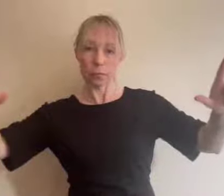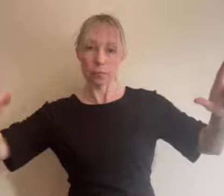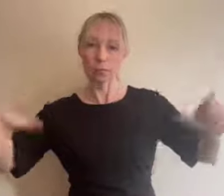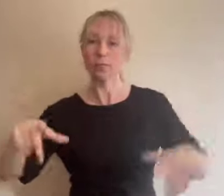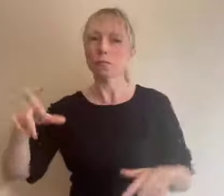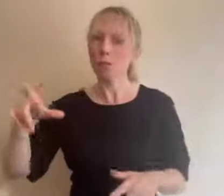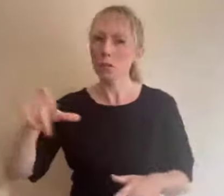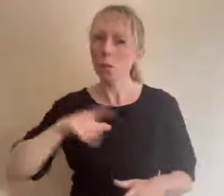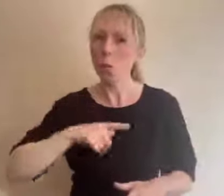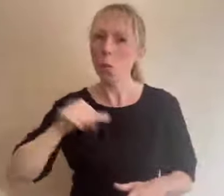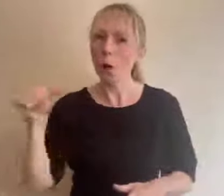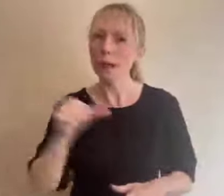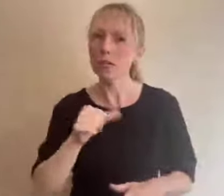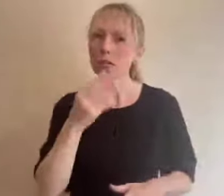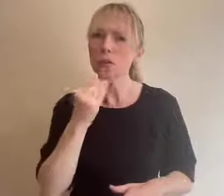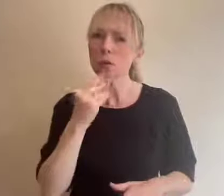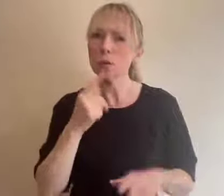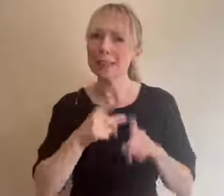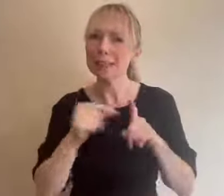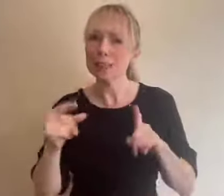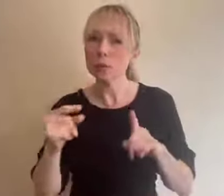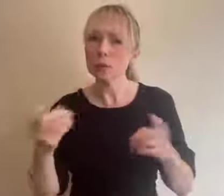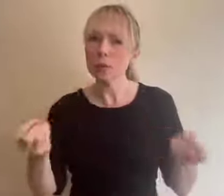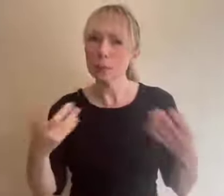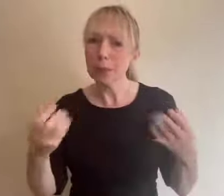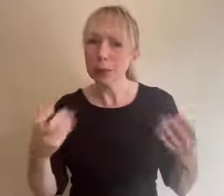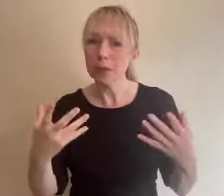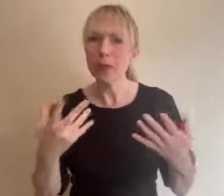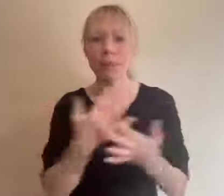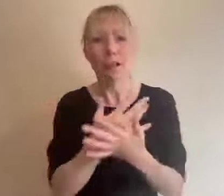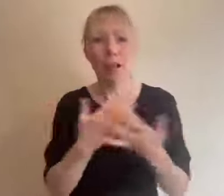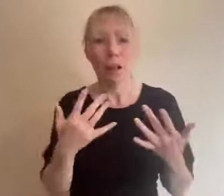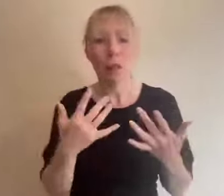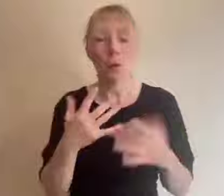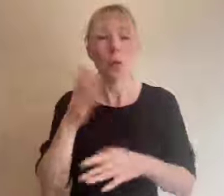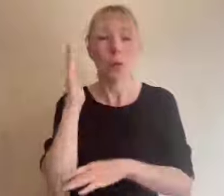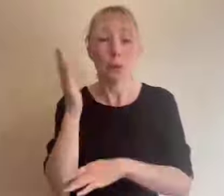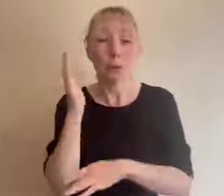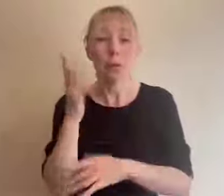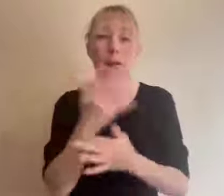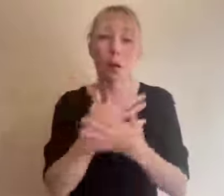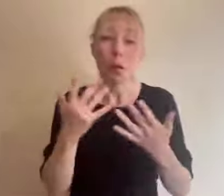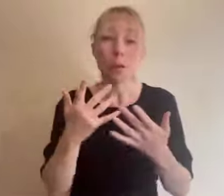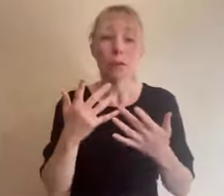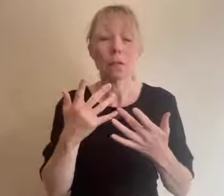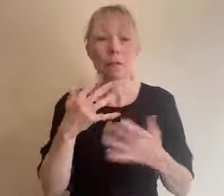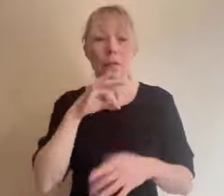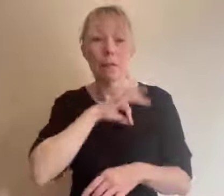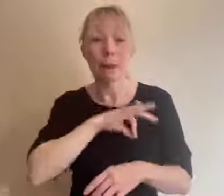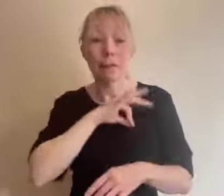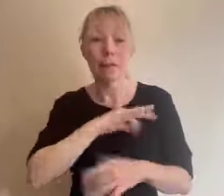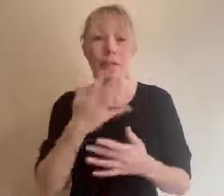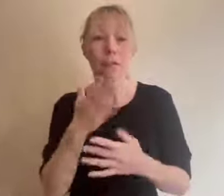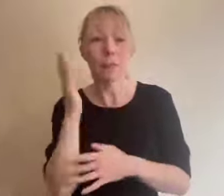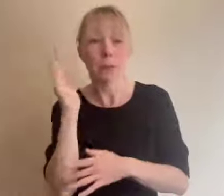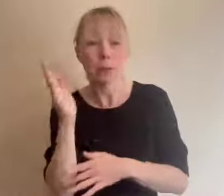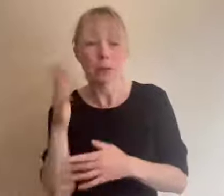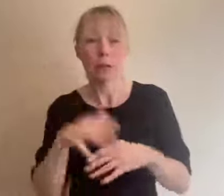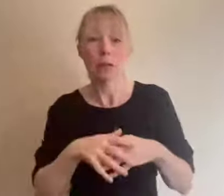there are lots of advantages of working with speakers and facilitators remotely one digital speakers can be anywhere